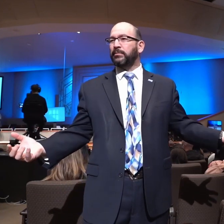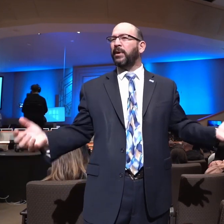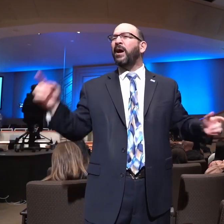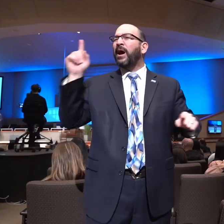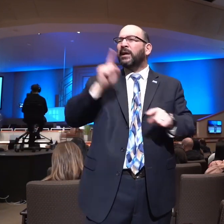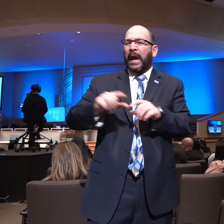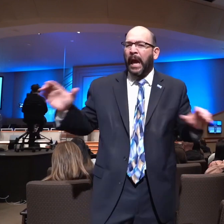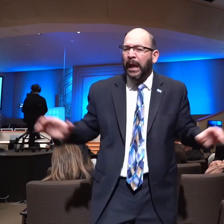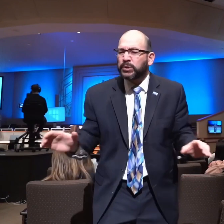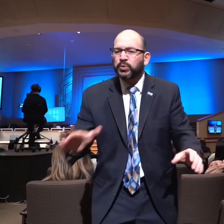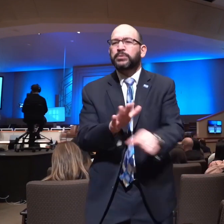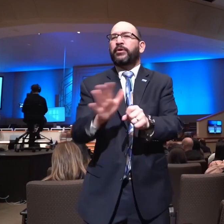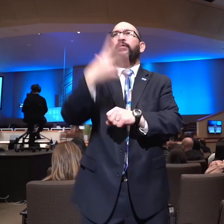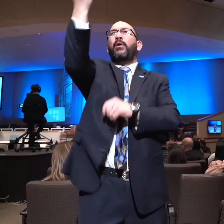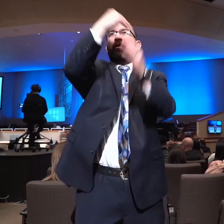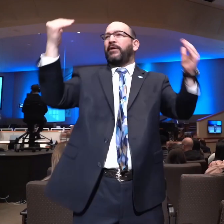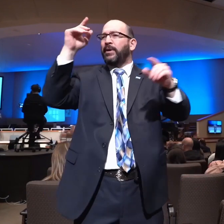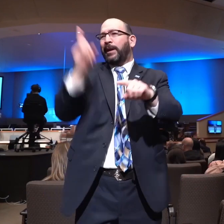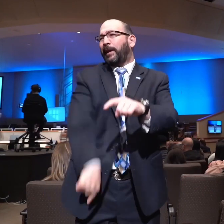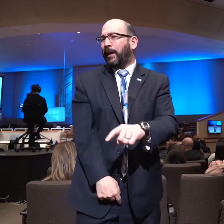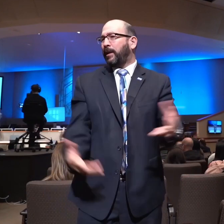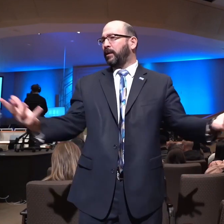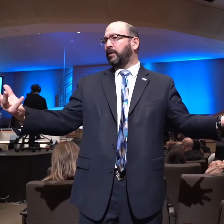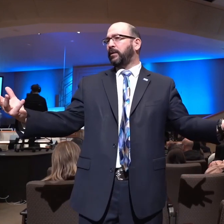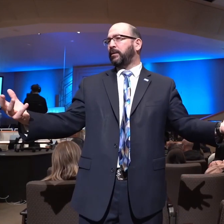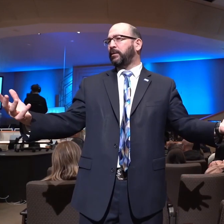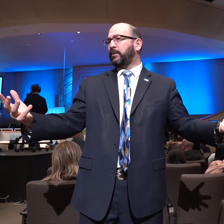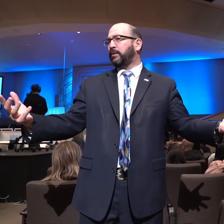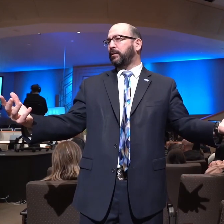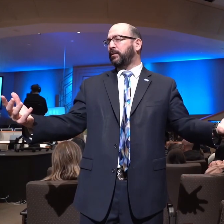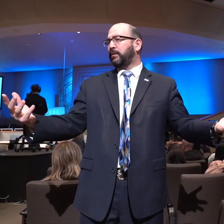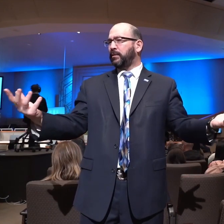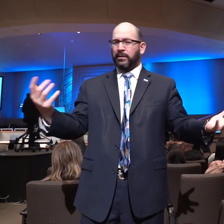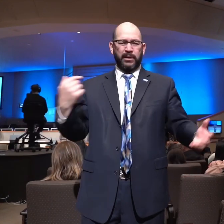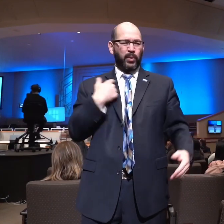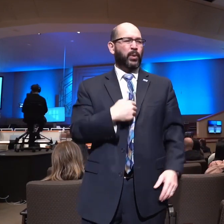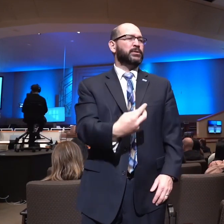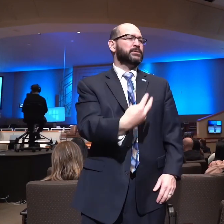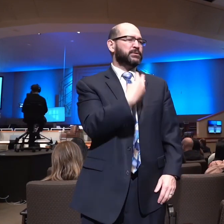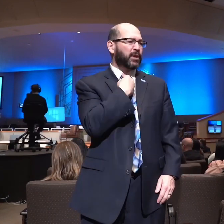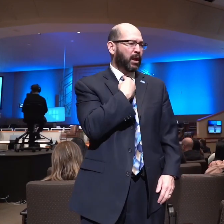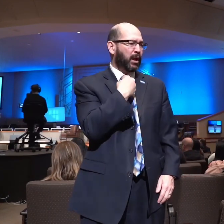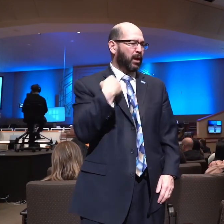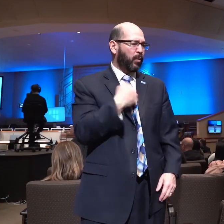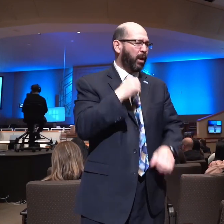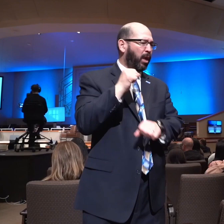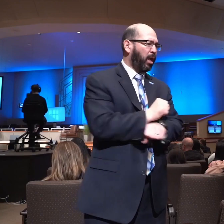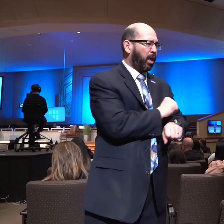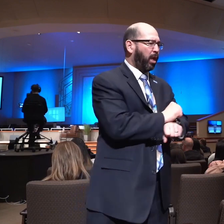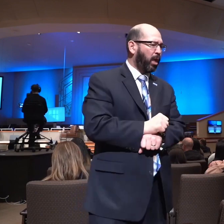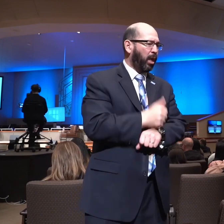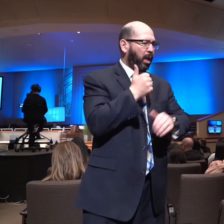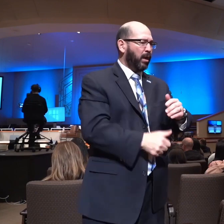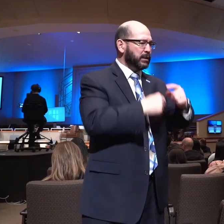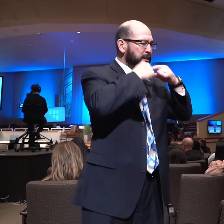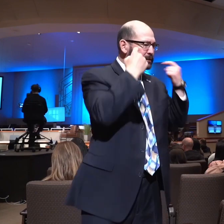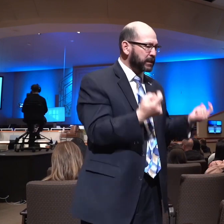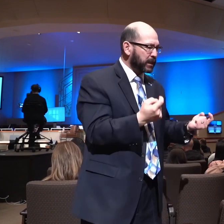enough to go to heaven. There's a great price that we had to pay. And the ransom that needed to be paid, we could never pay, but Jesus